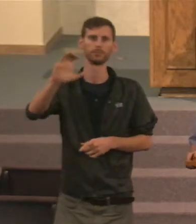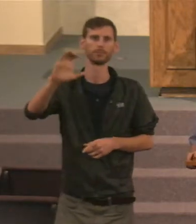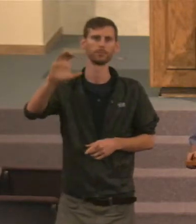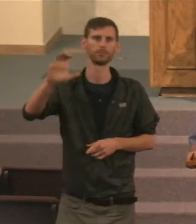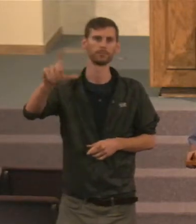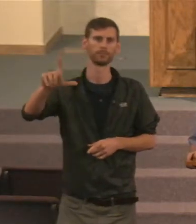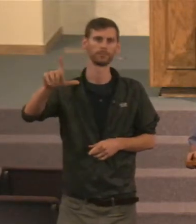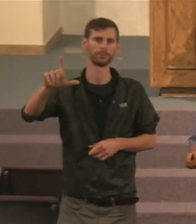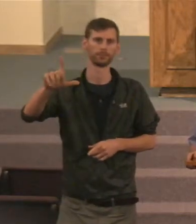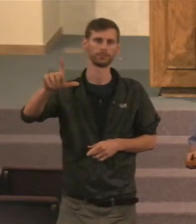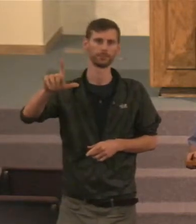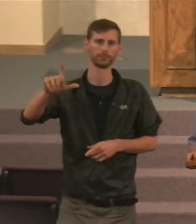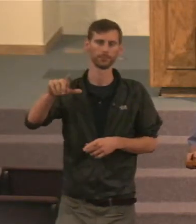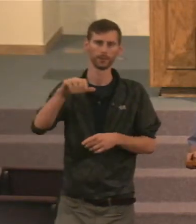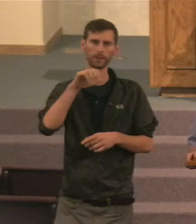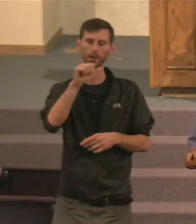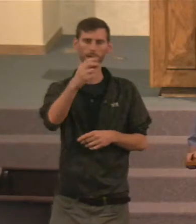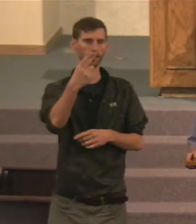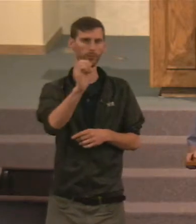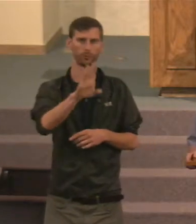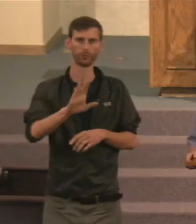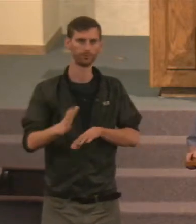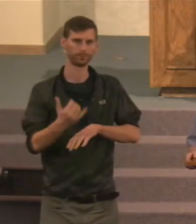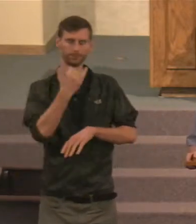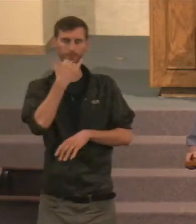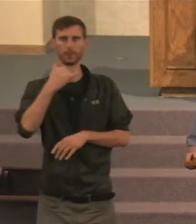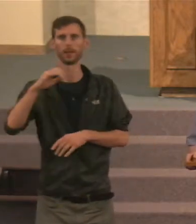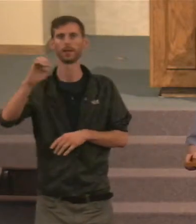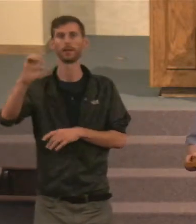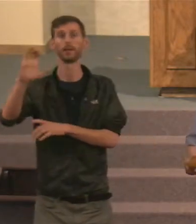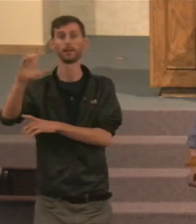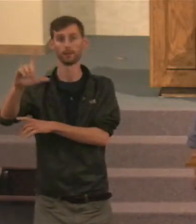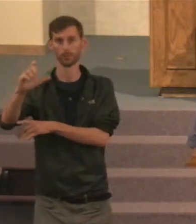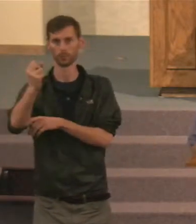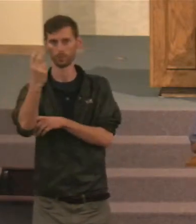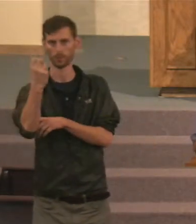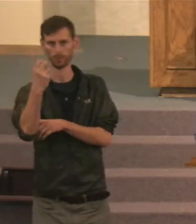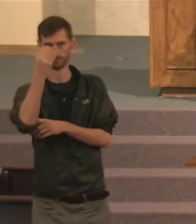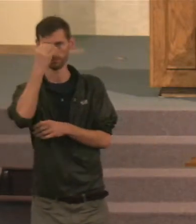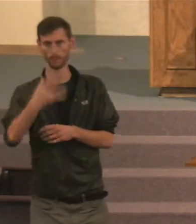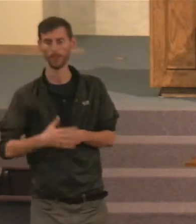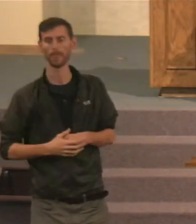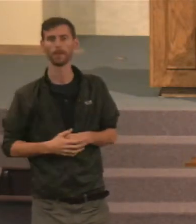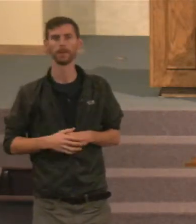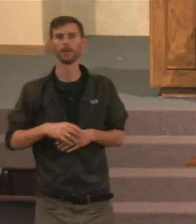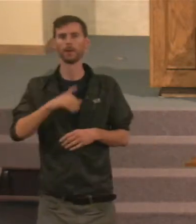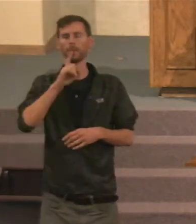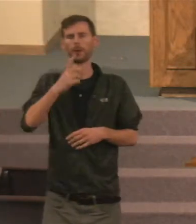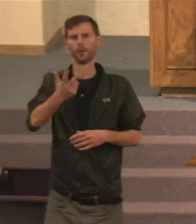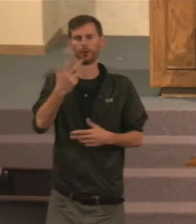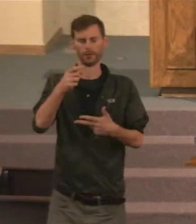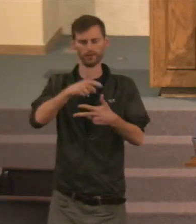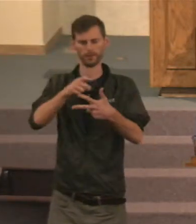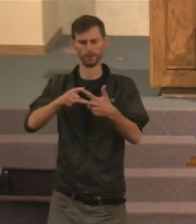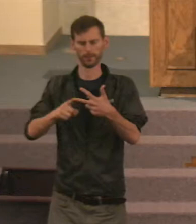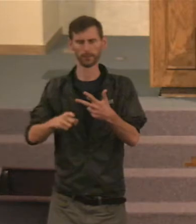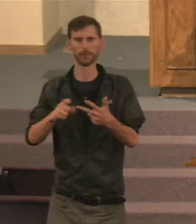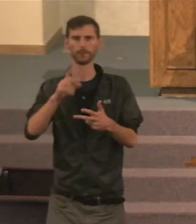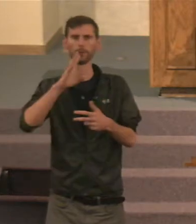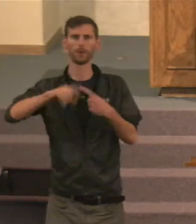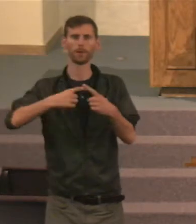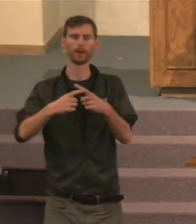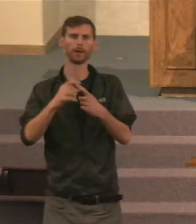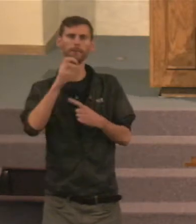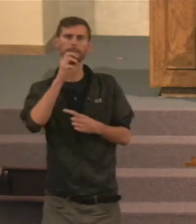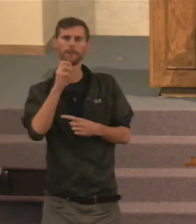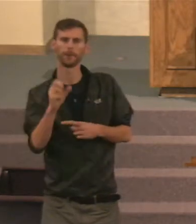home, and the mourners go about the street. So, three things here to talk about the aging process, and then he's going to get